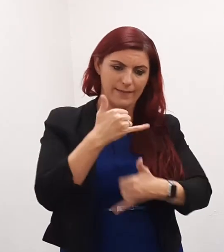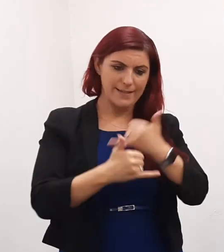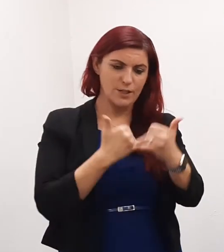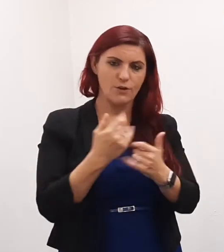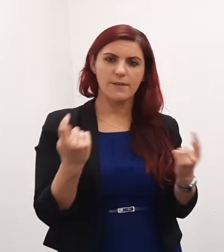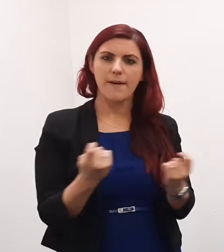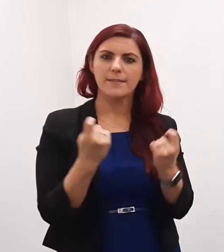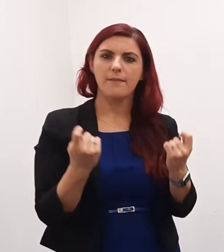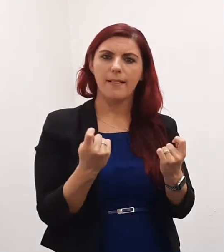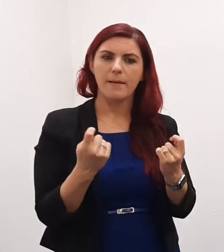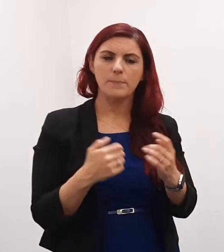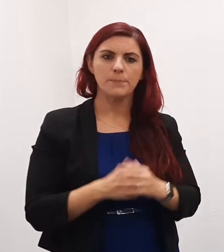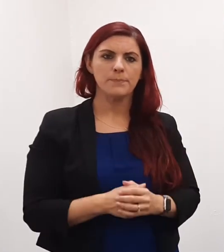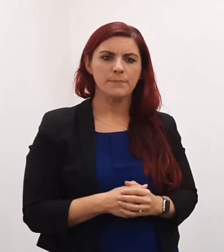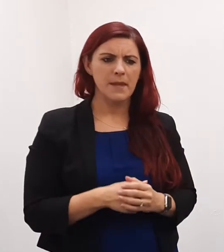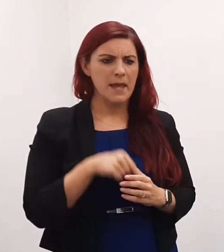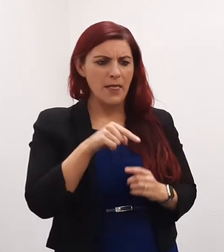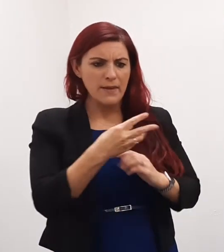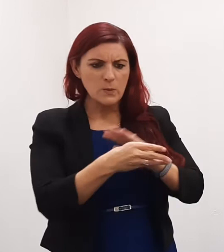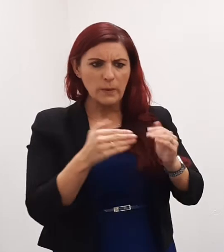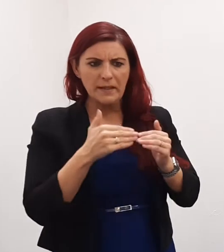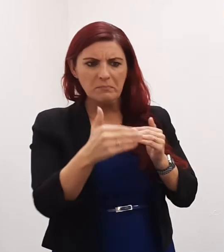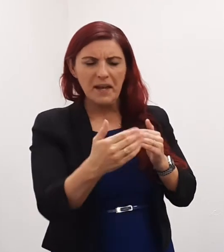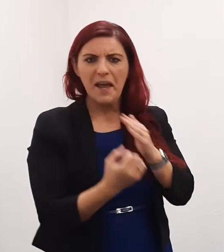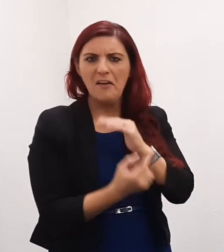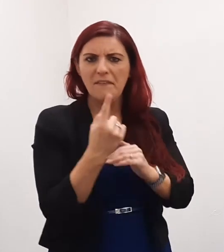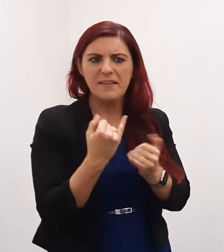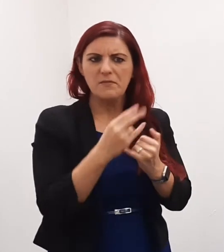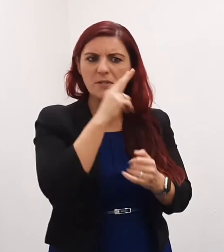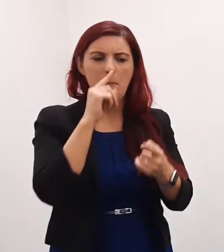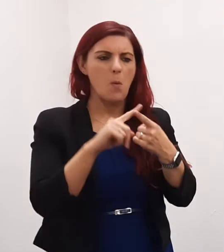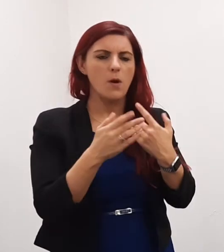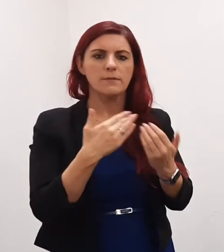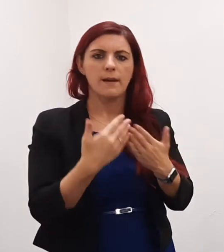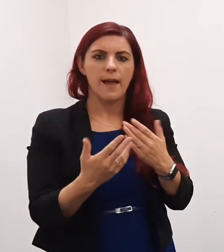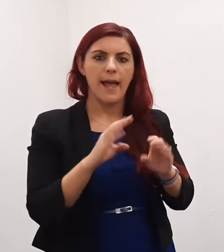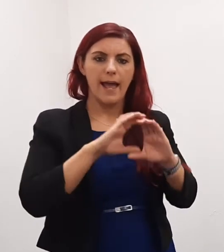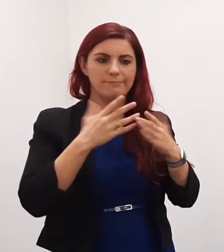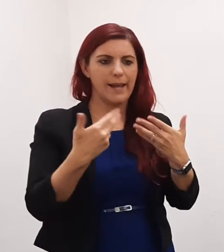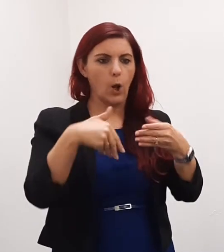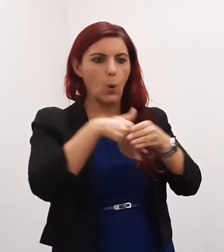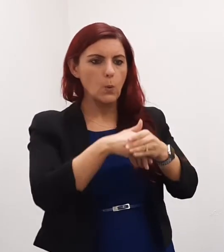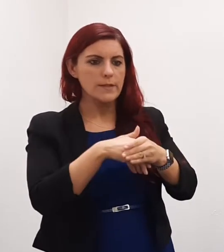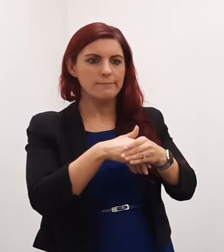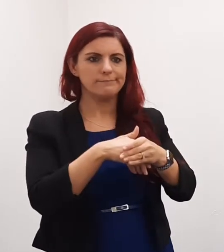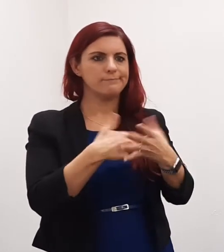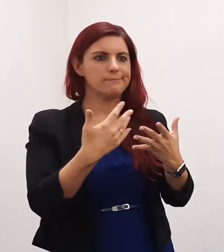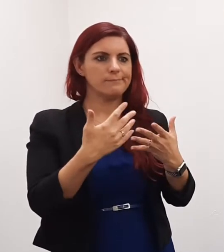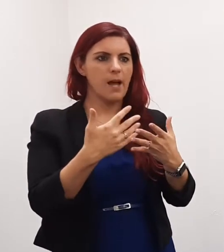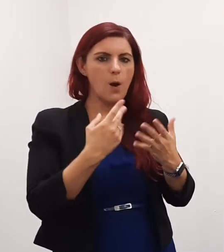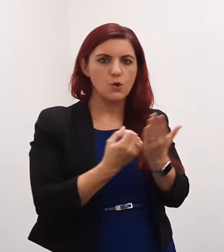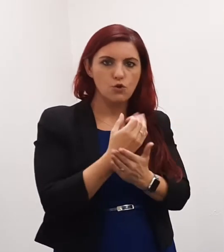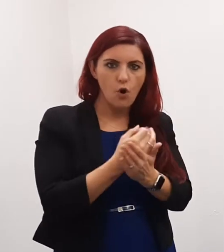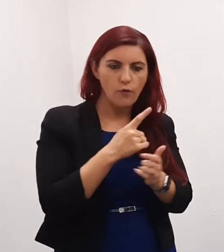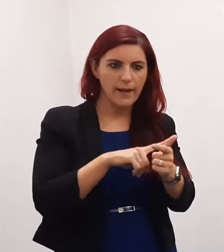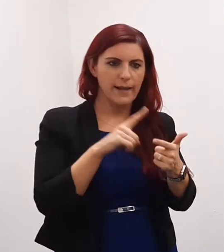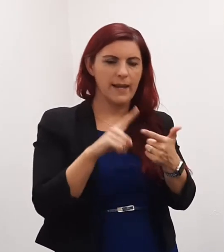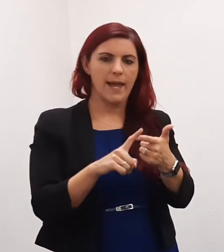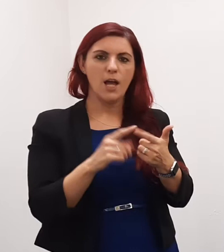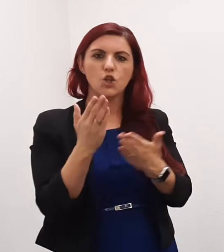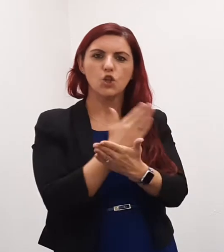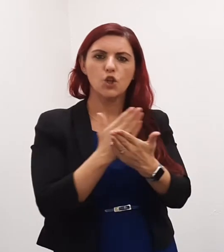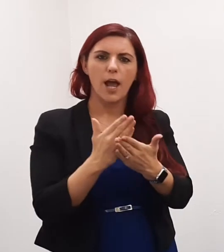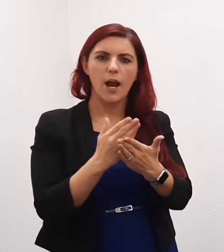Our events in the week ahead will include inclusive participation, our stories, chair yoga online workshops,